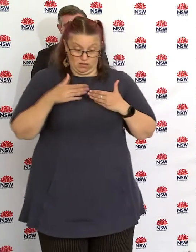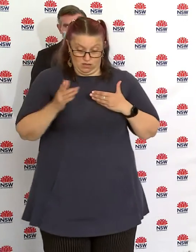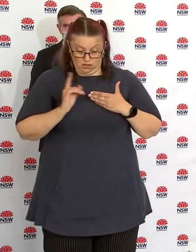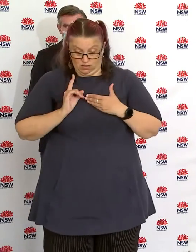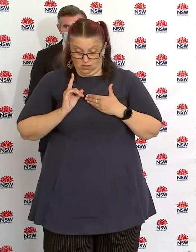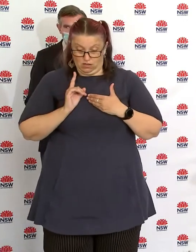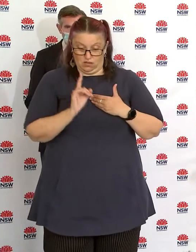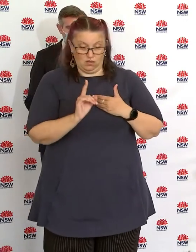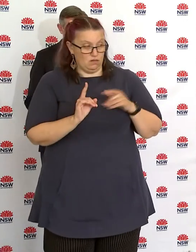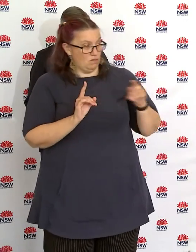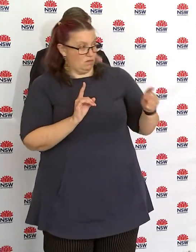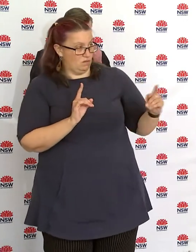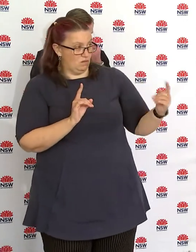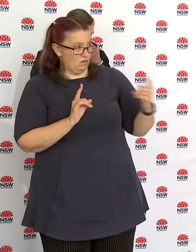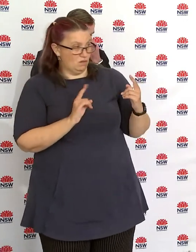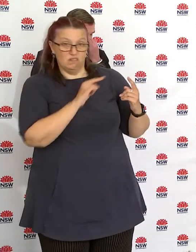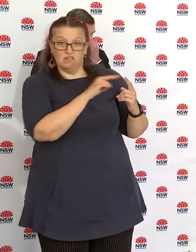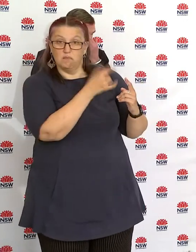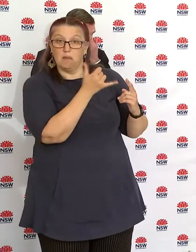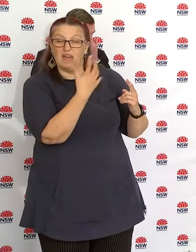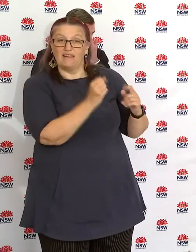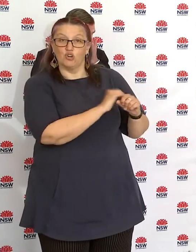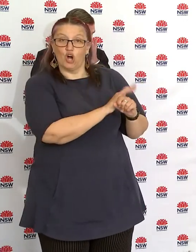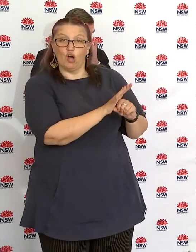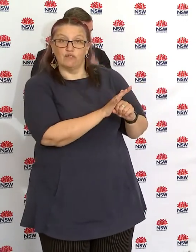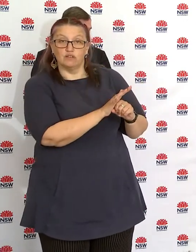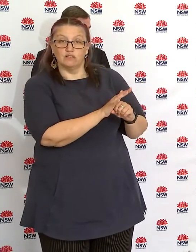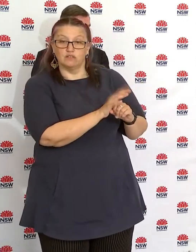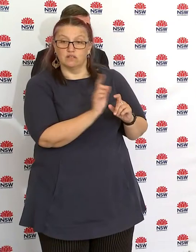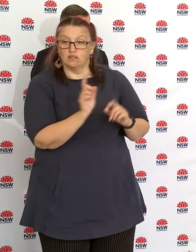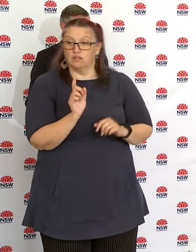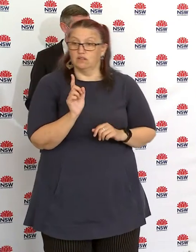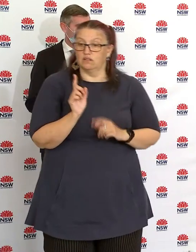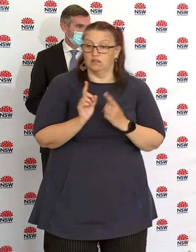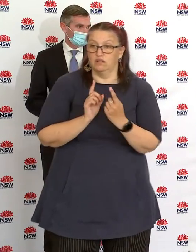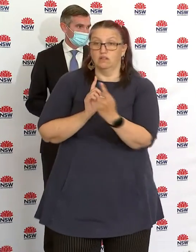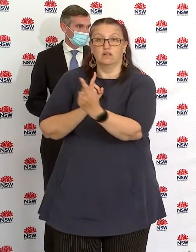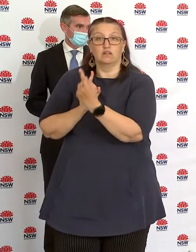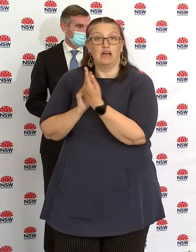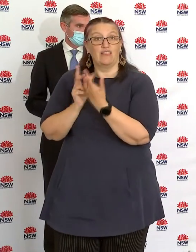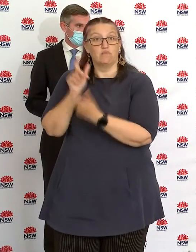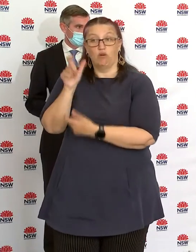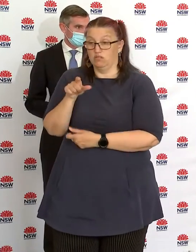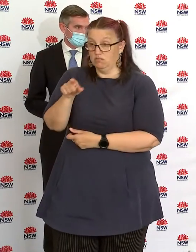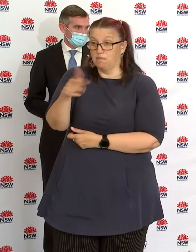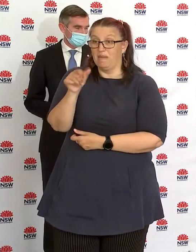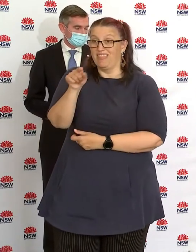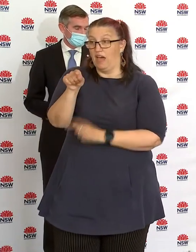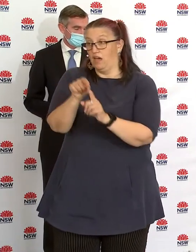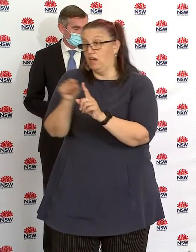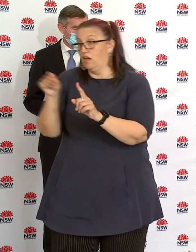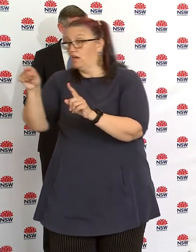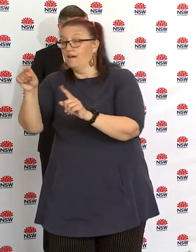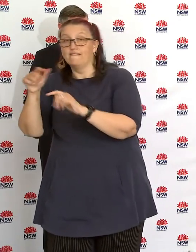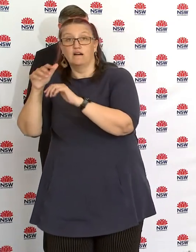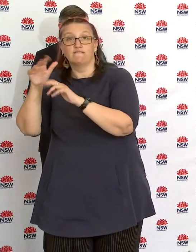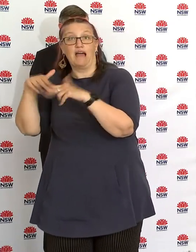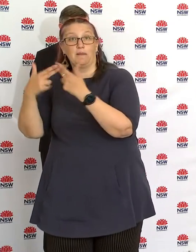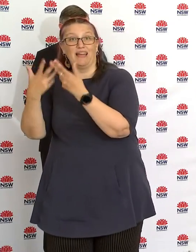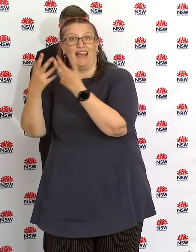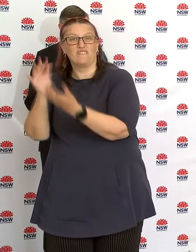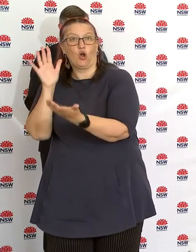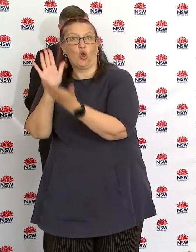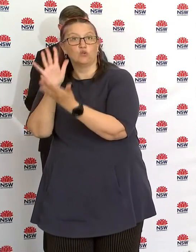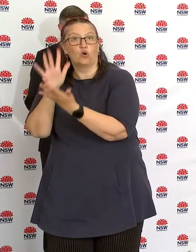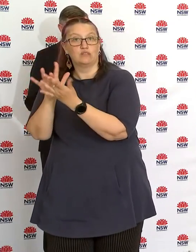or has a close contact who has the virus. That is just a fact. So be very deliberate every time you leave the house,